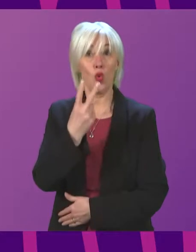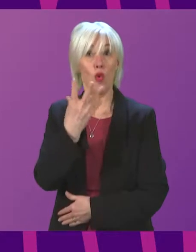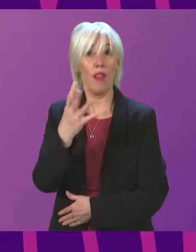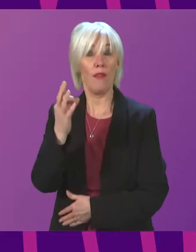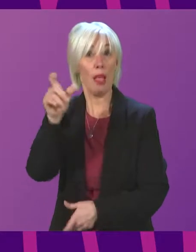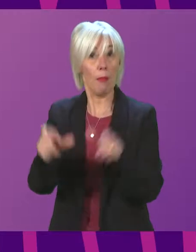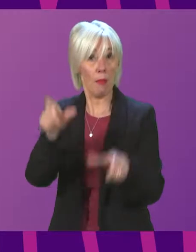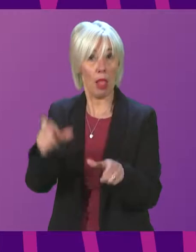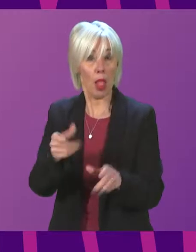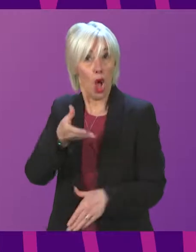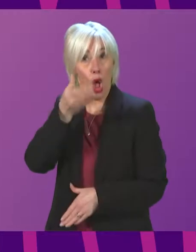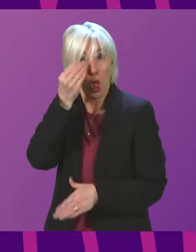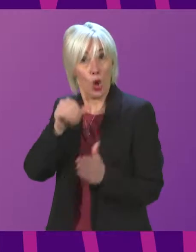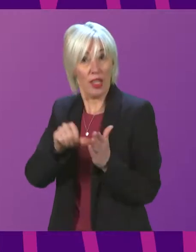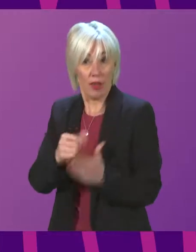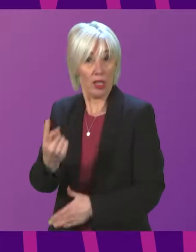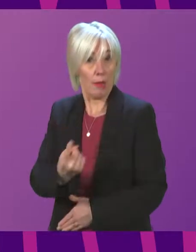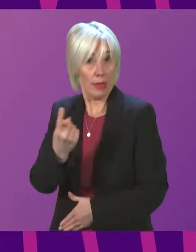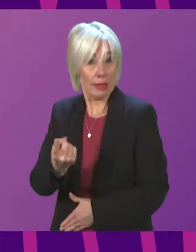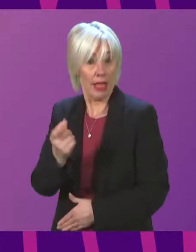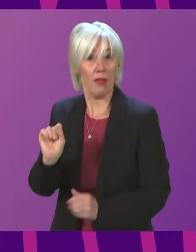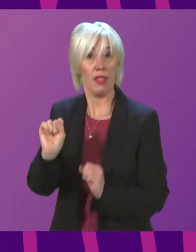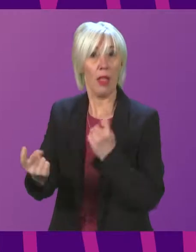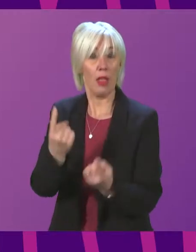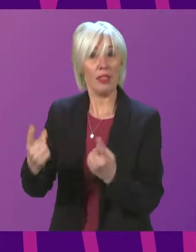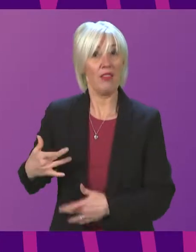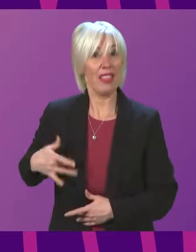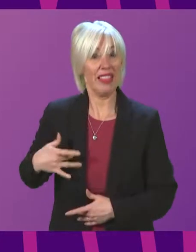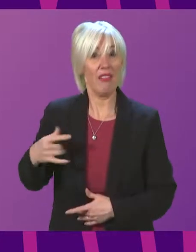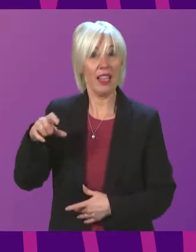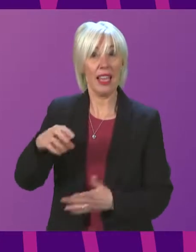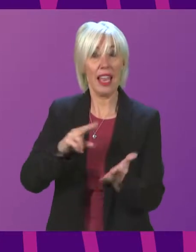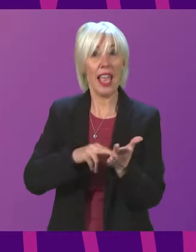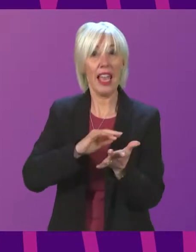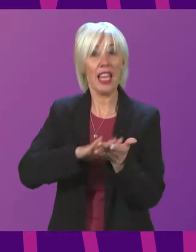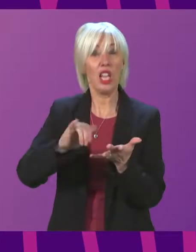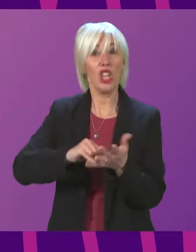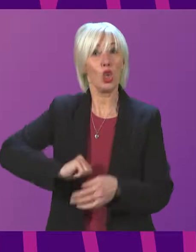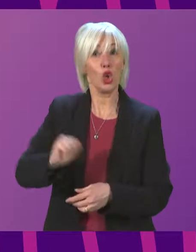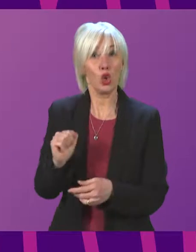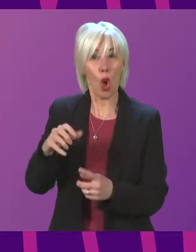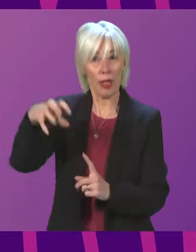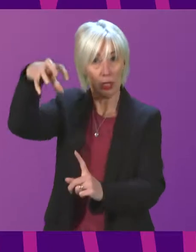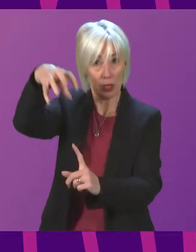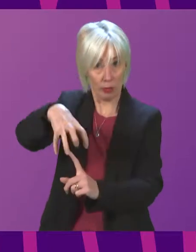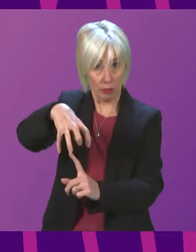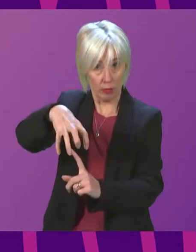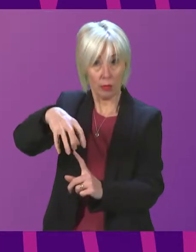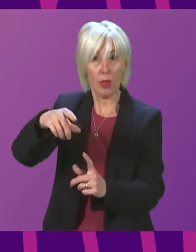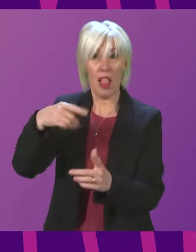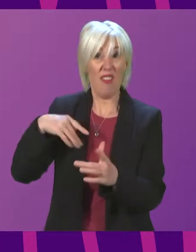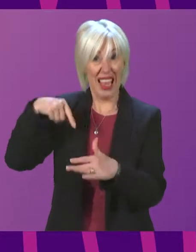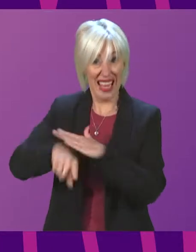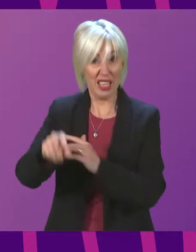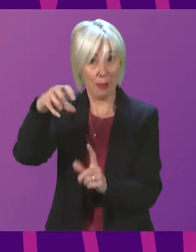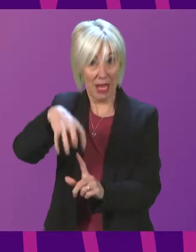with learning disabilities are living in NHS Scotland, with one woman being there